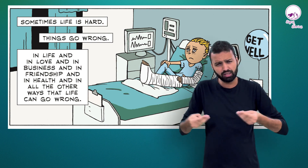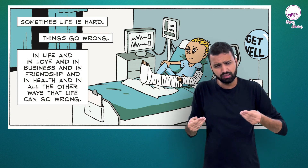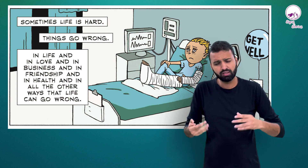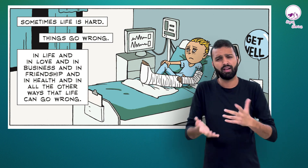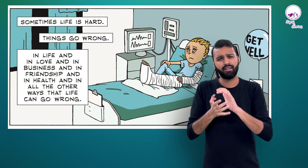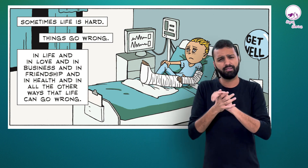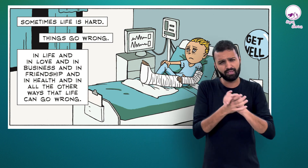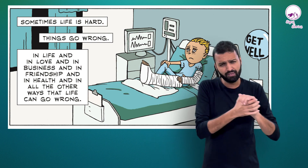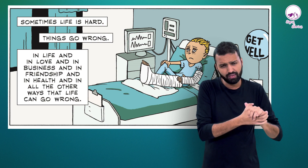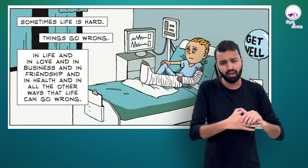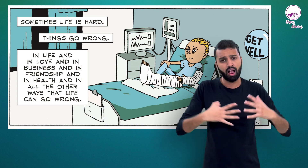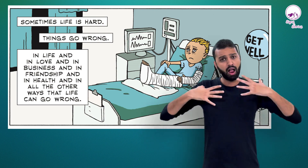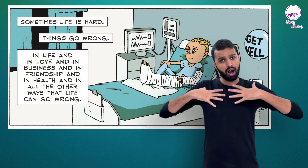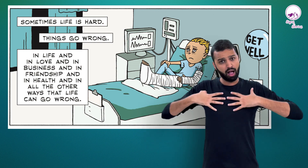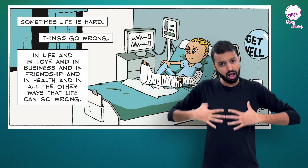that life can go wrong.